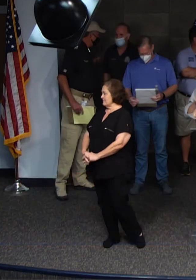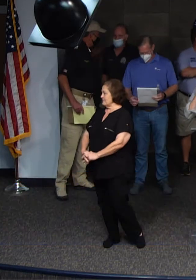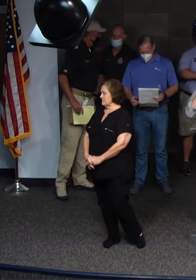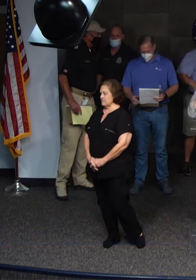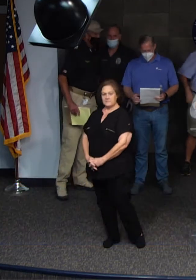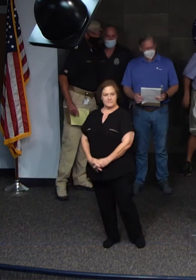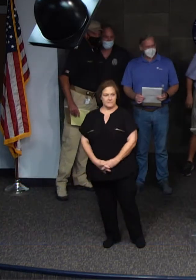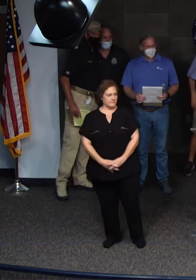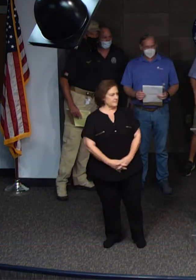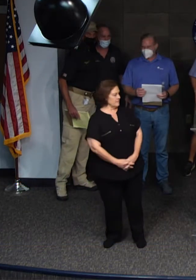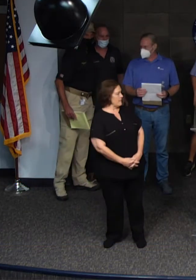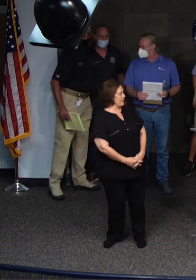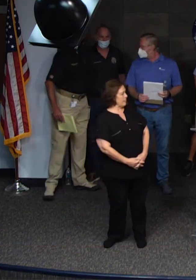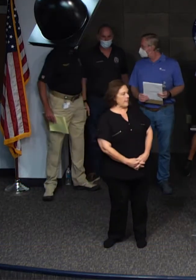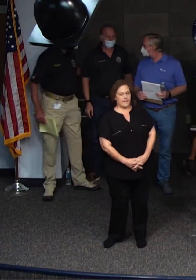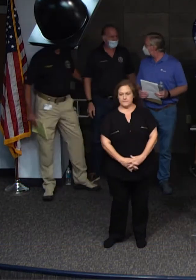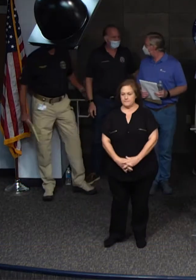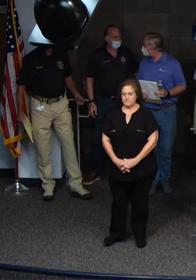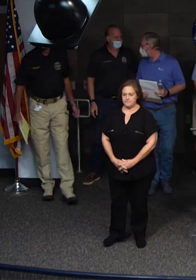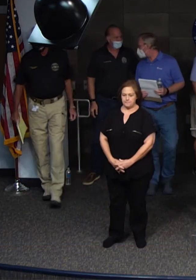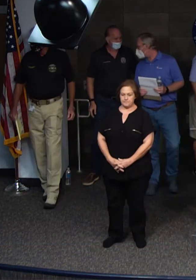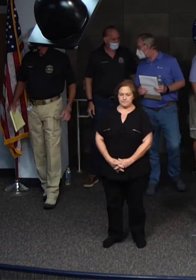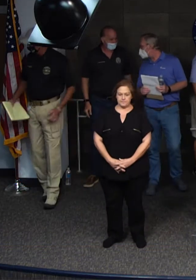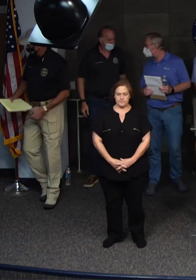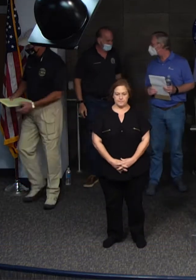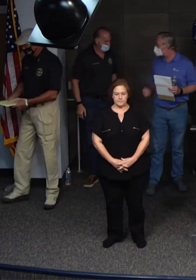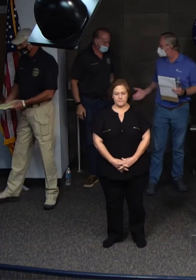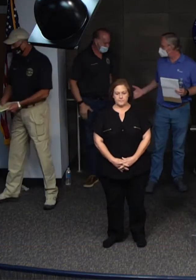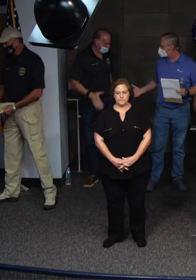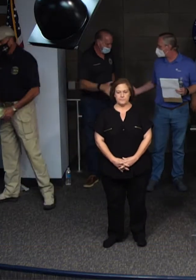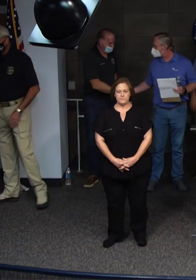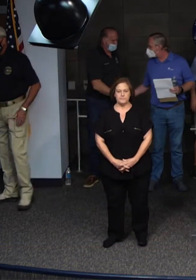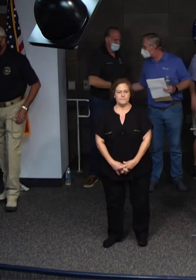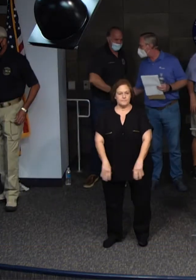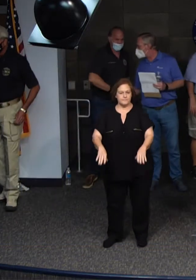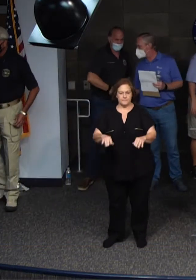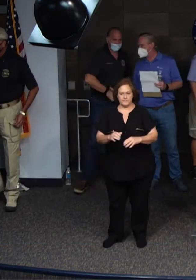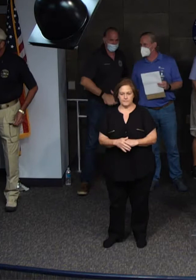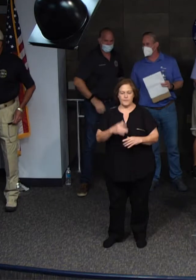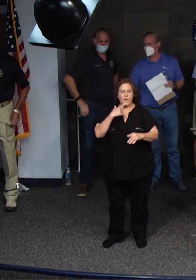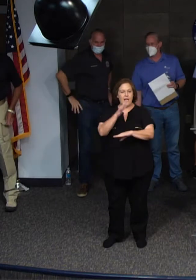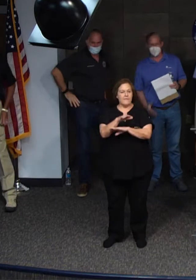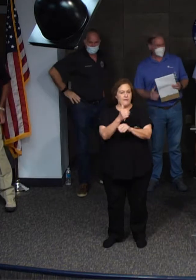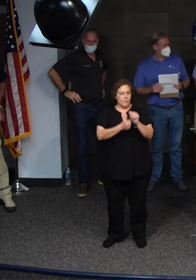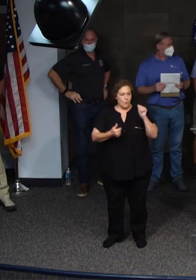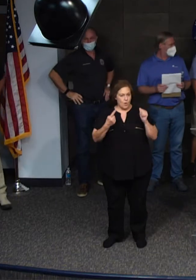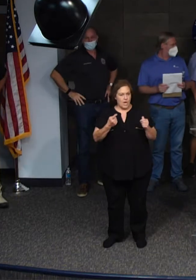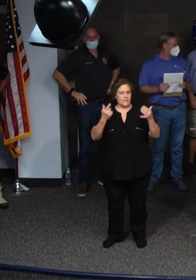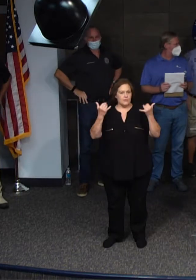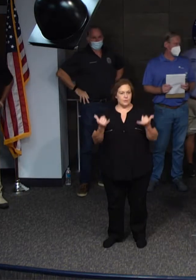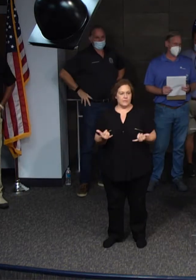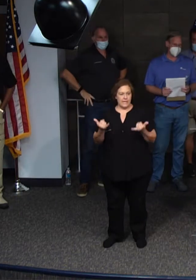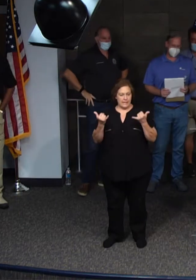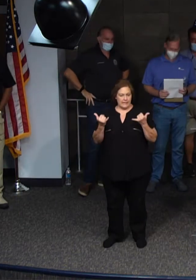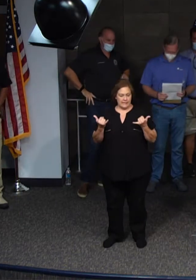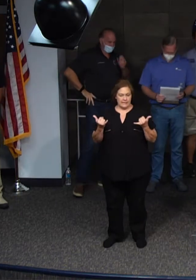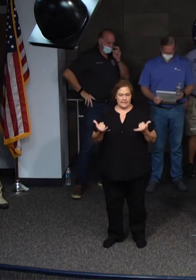Okay. Gretchen, are we okay? Okay. All right. Good evening, everyone. Today is